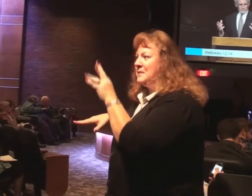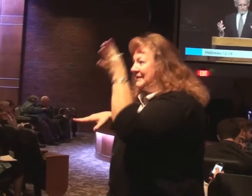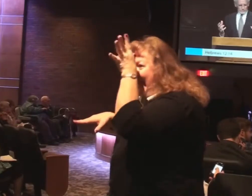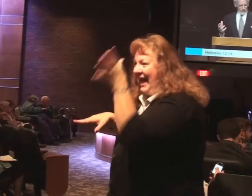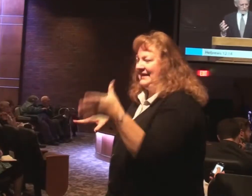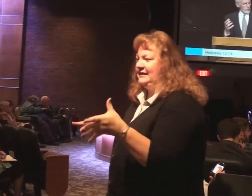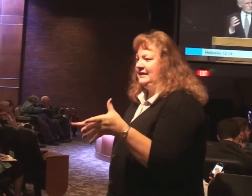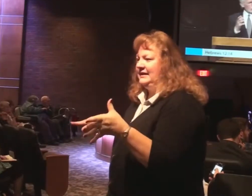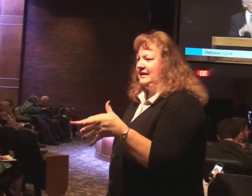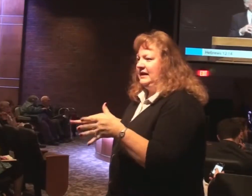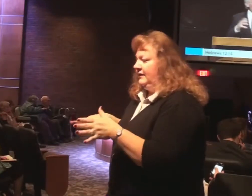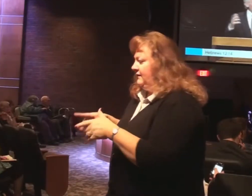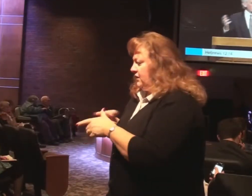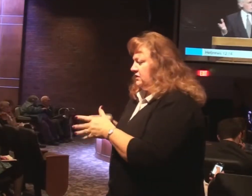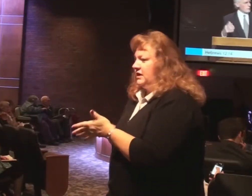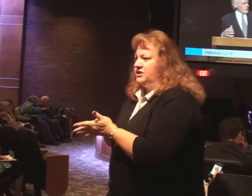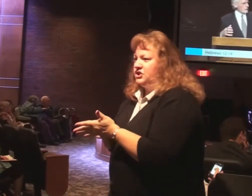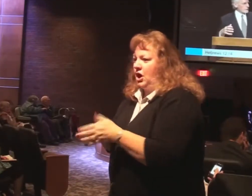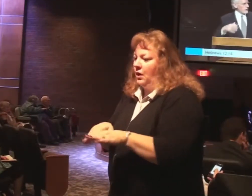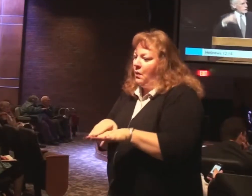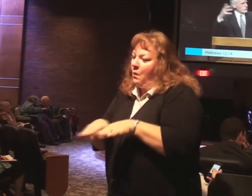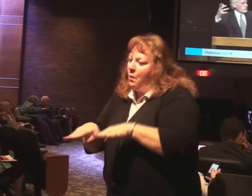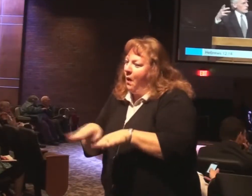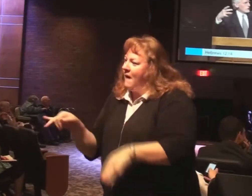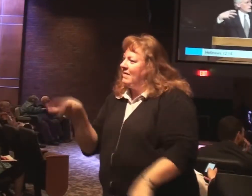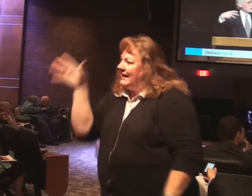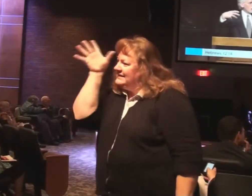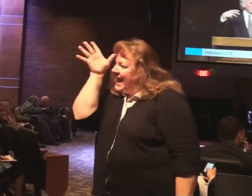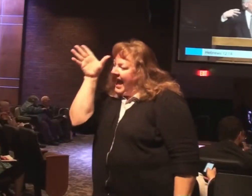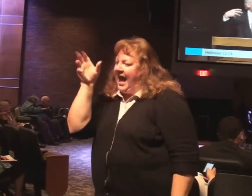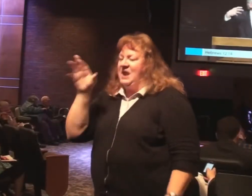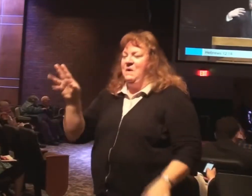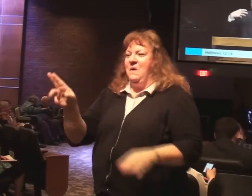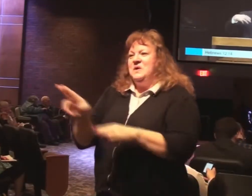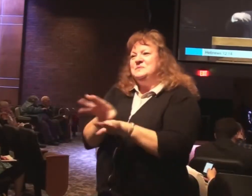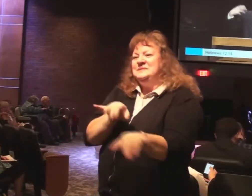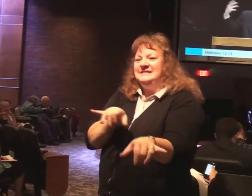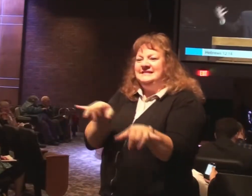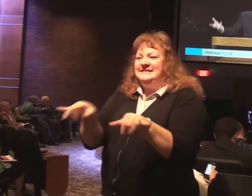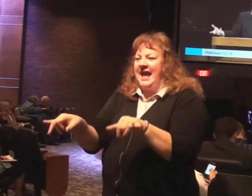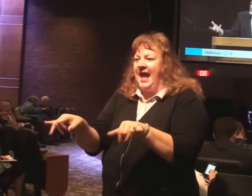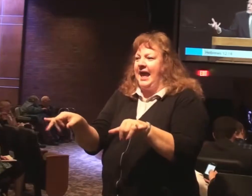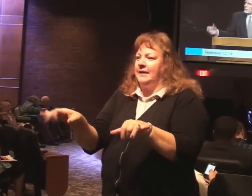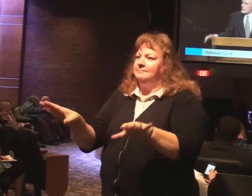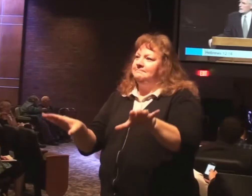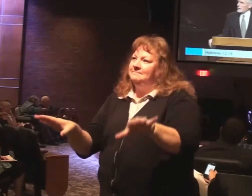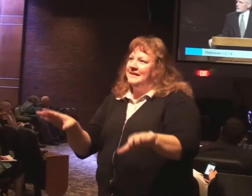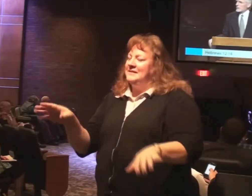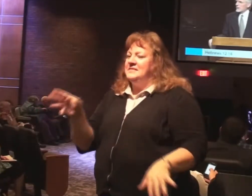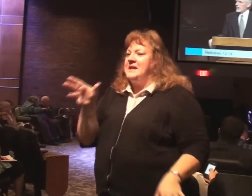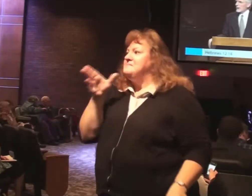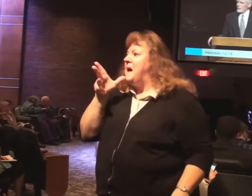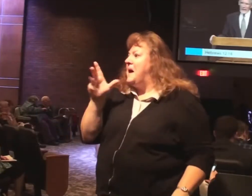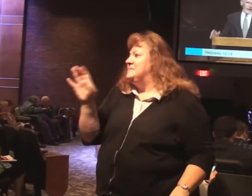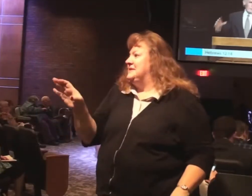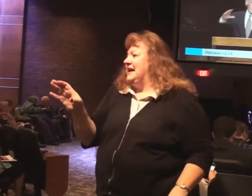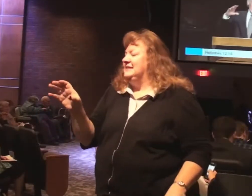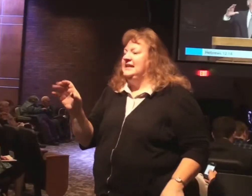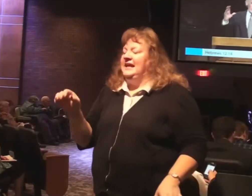They start to walk like their parent. They use the same gestures like their parents. They have the same